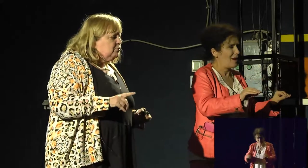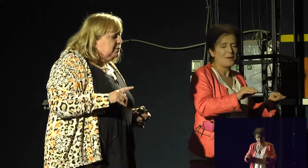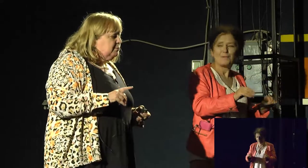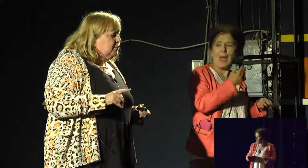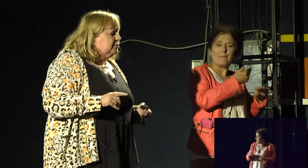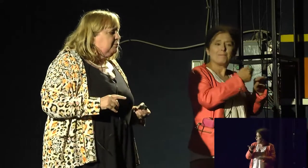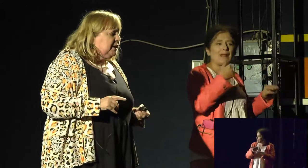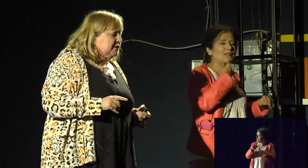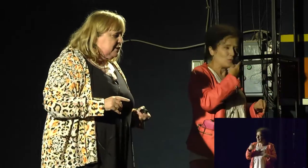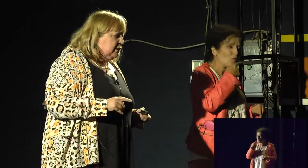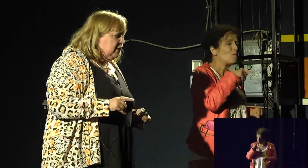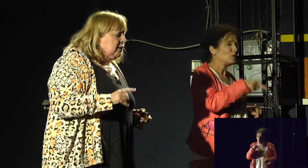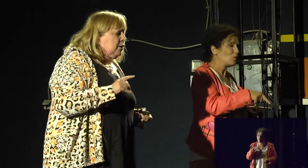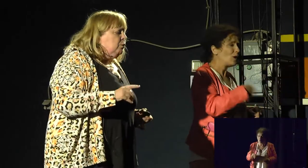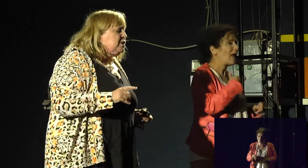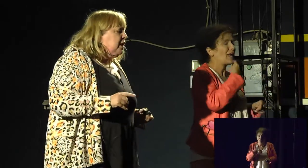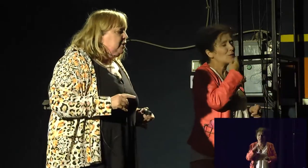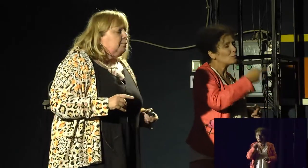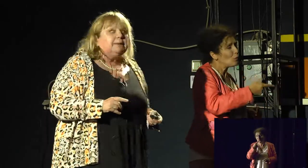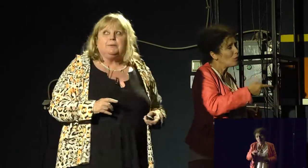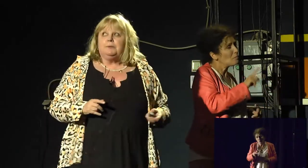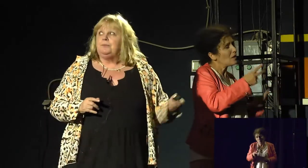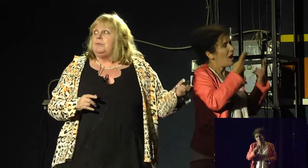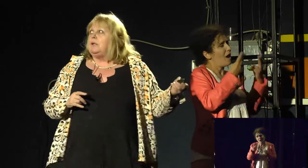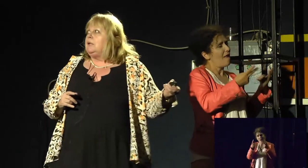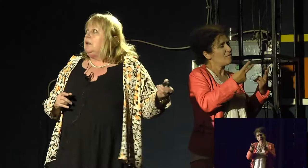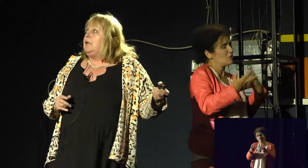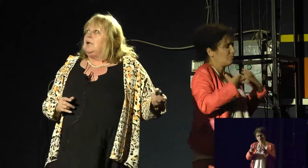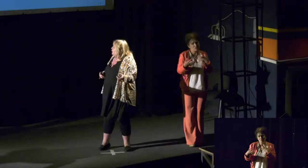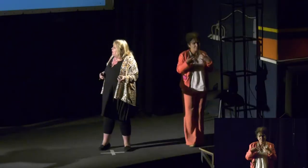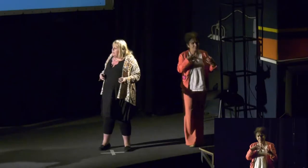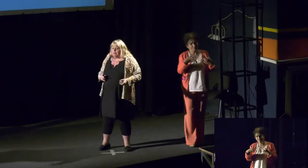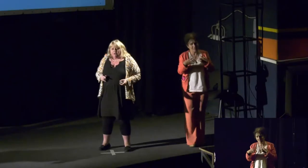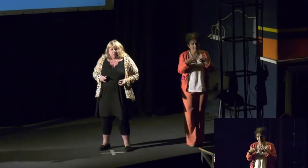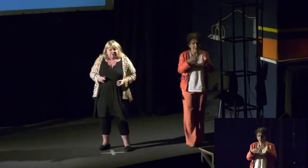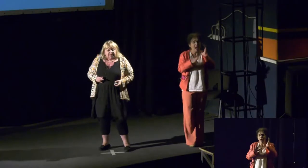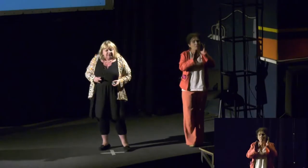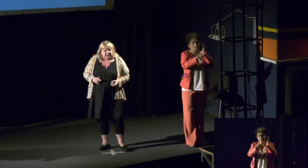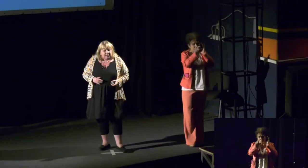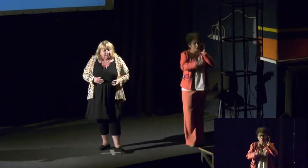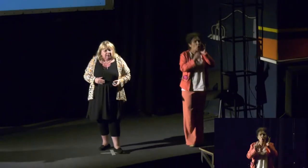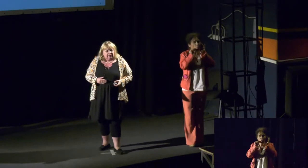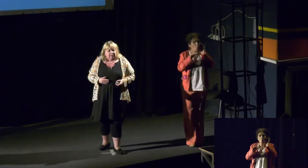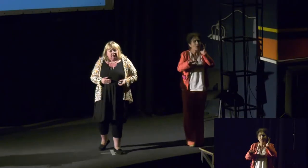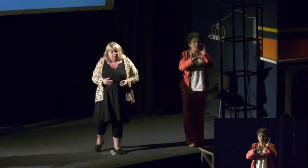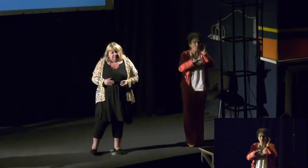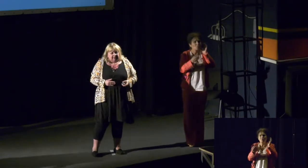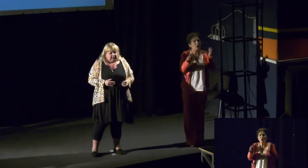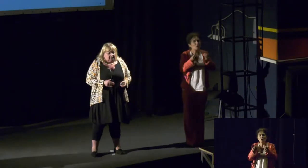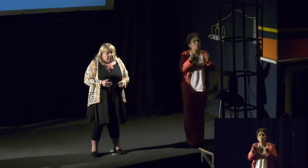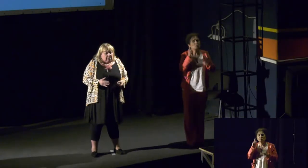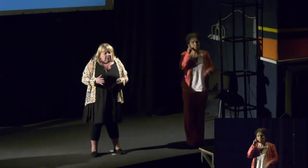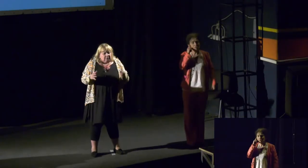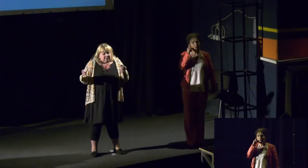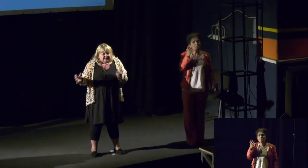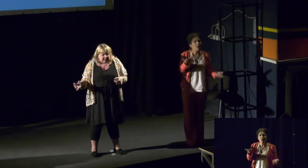talk about the most important players here, which are young people. Because I think, globally,